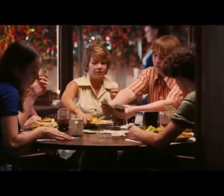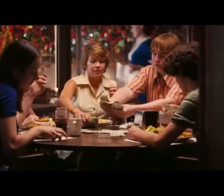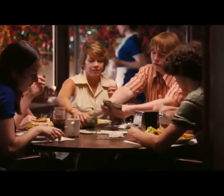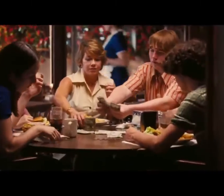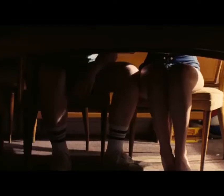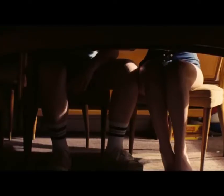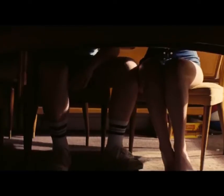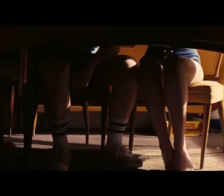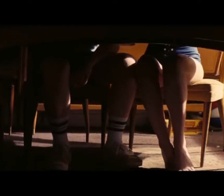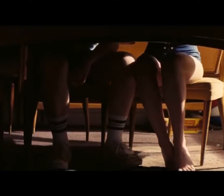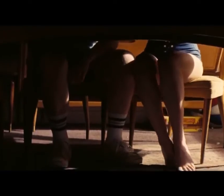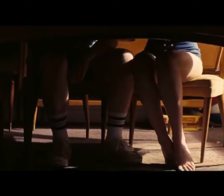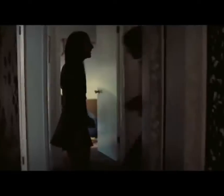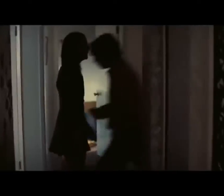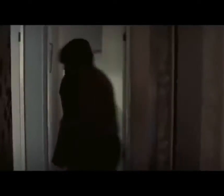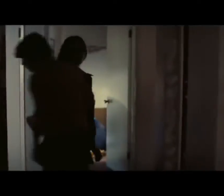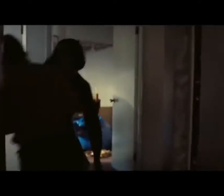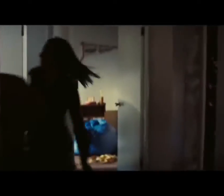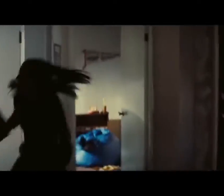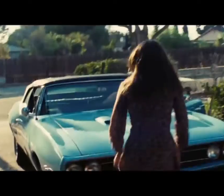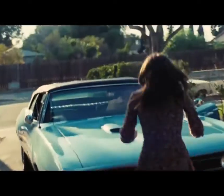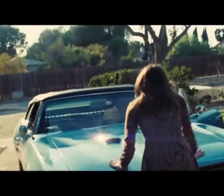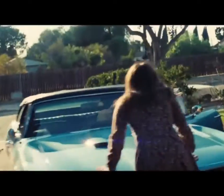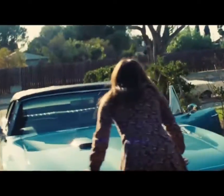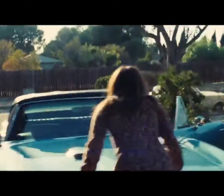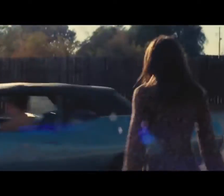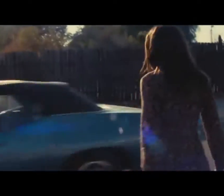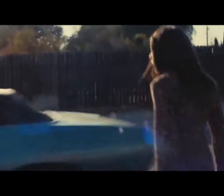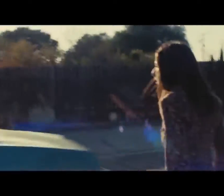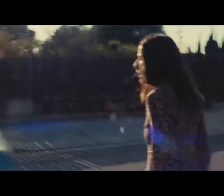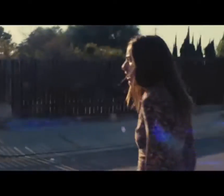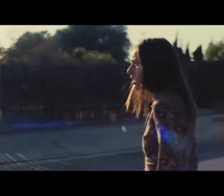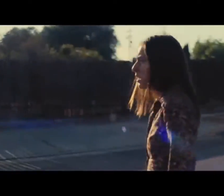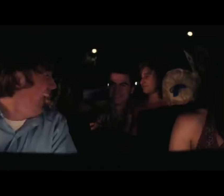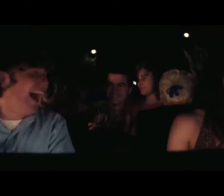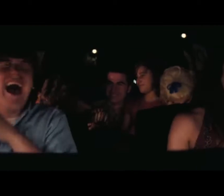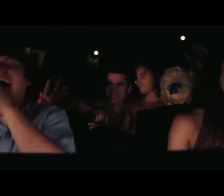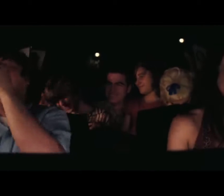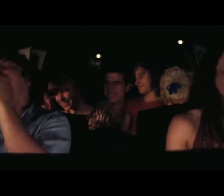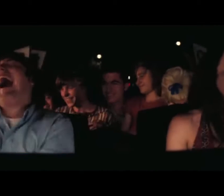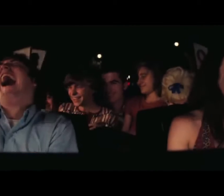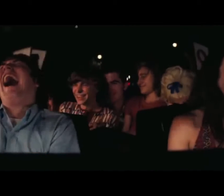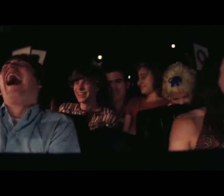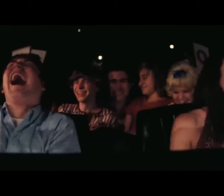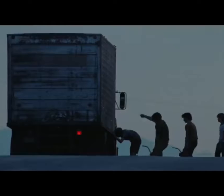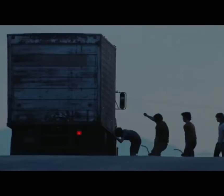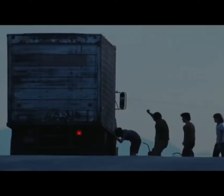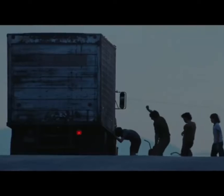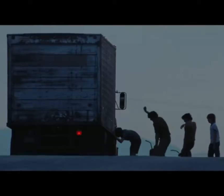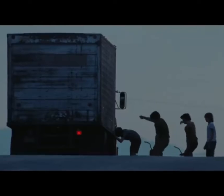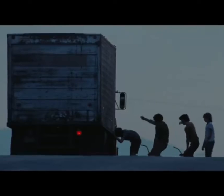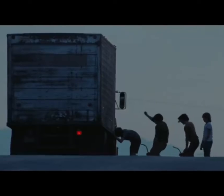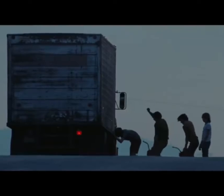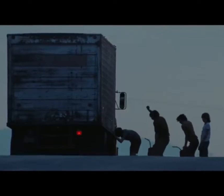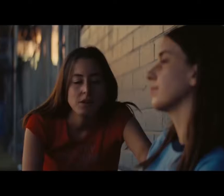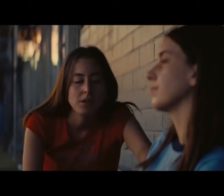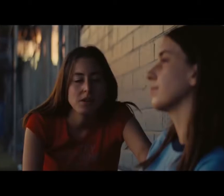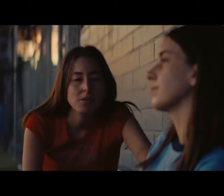spunkiness to her And she is very well fleshed out as a character Who's still trying to find herself in what she wants The supporting